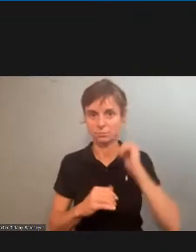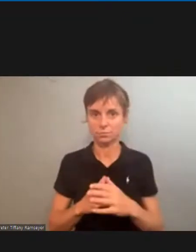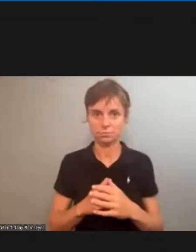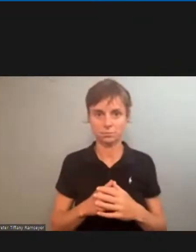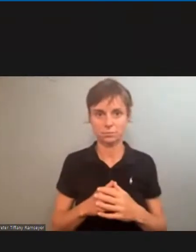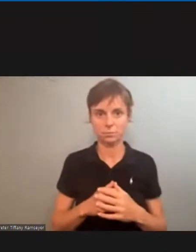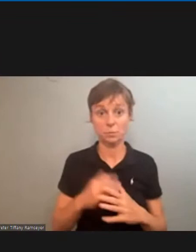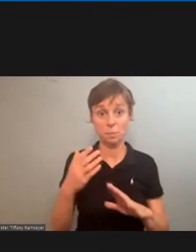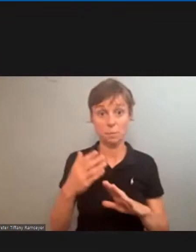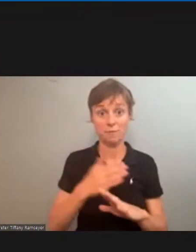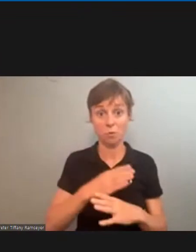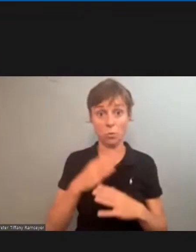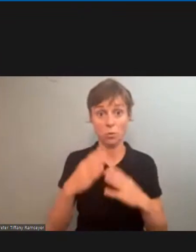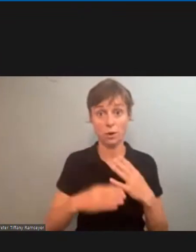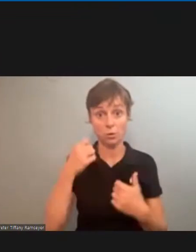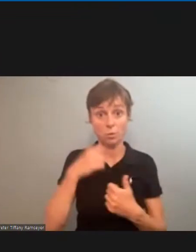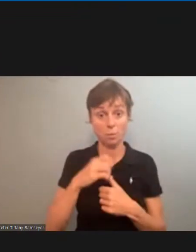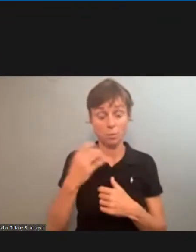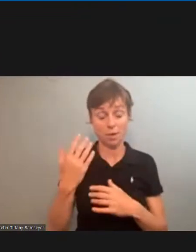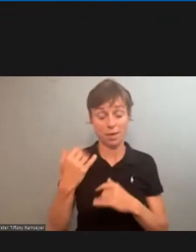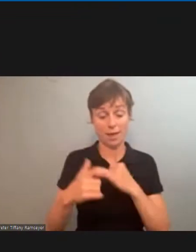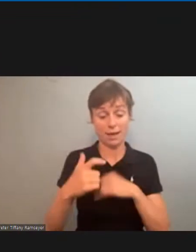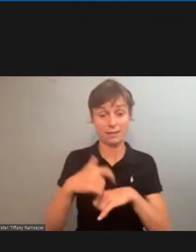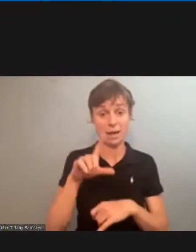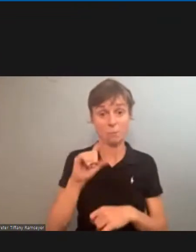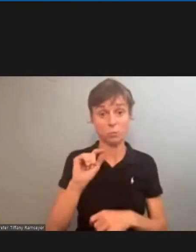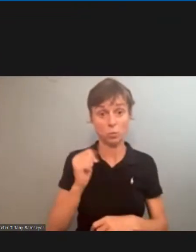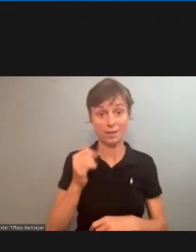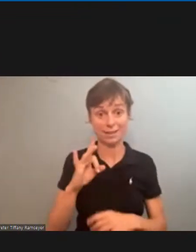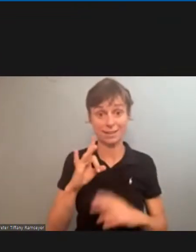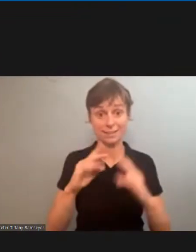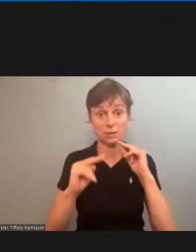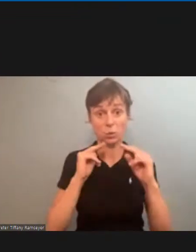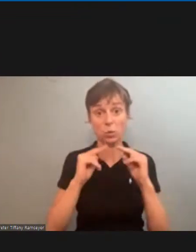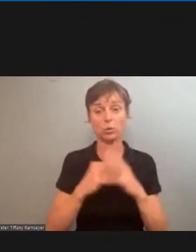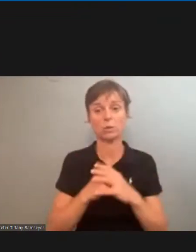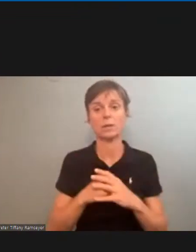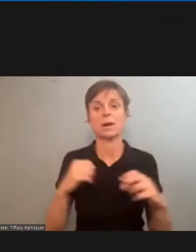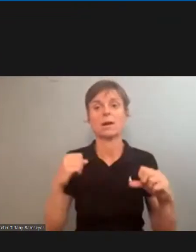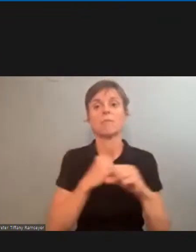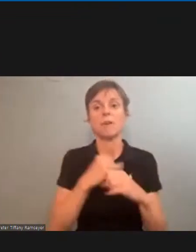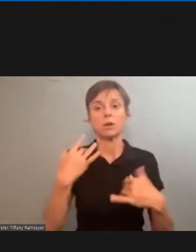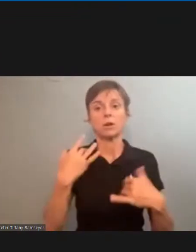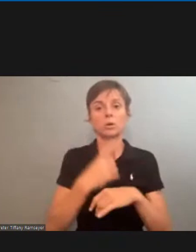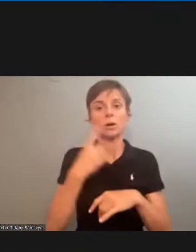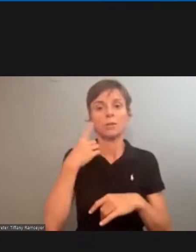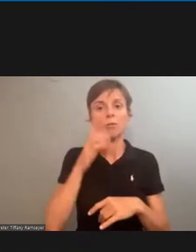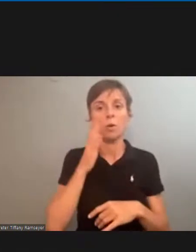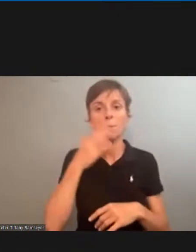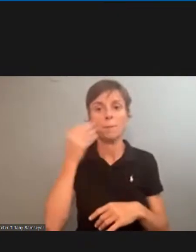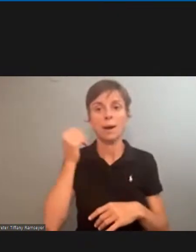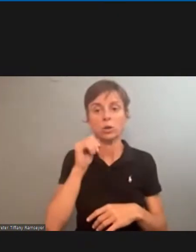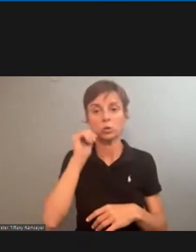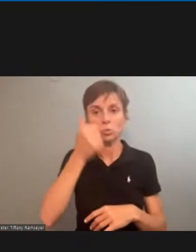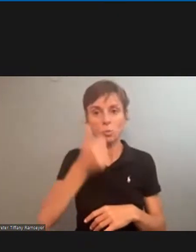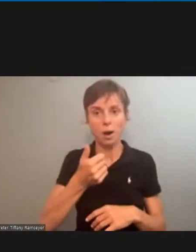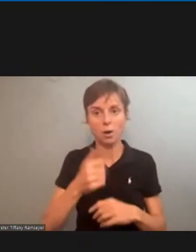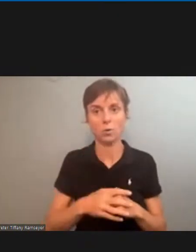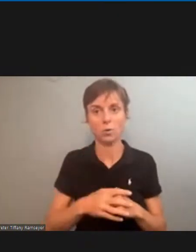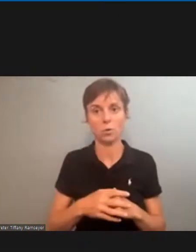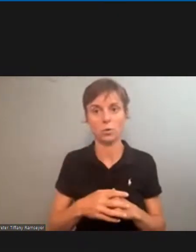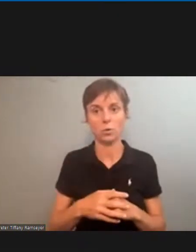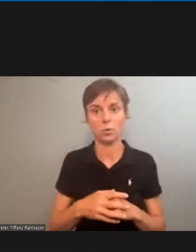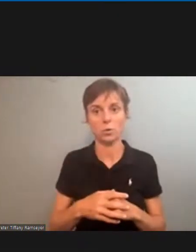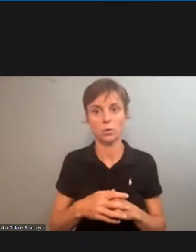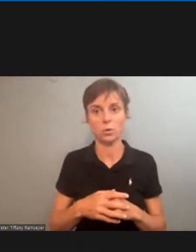that in the last round of our 2018 negotiations our fighting today for a better tomorrow contract campaign along